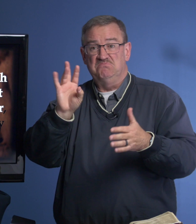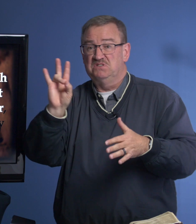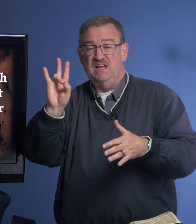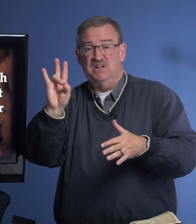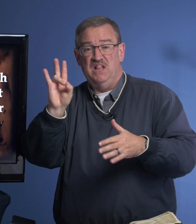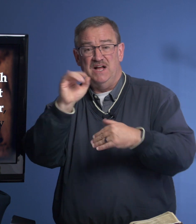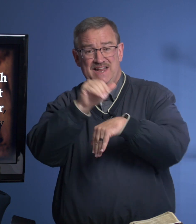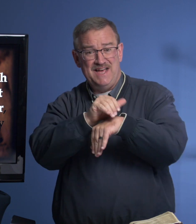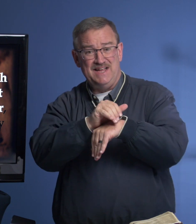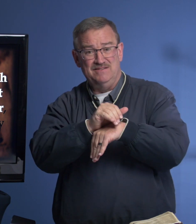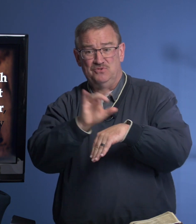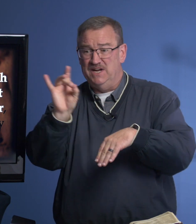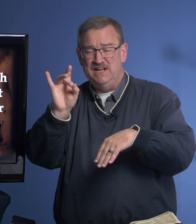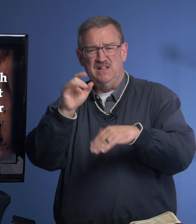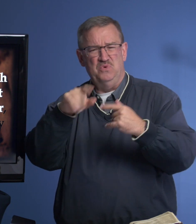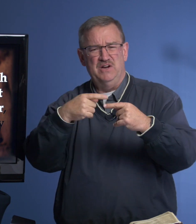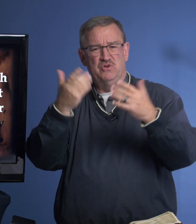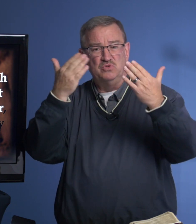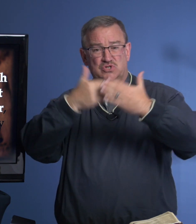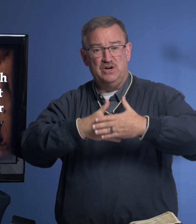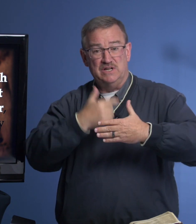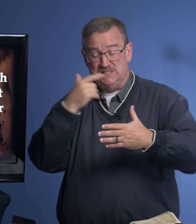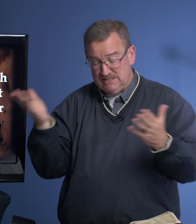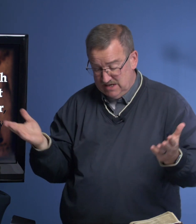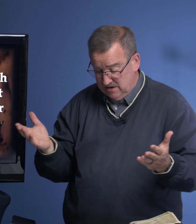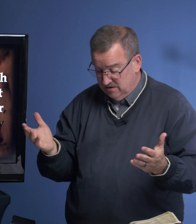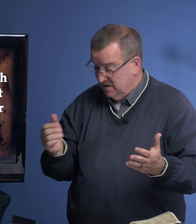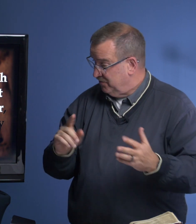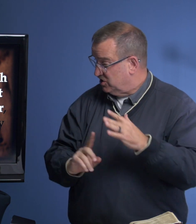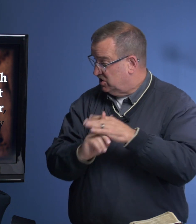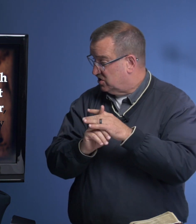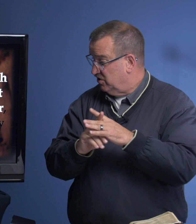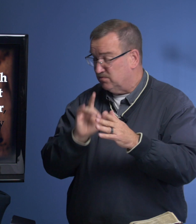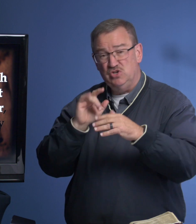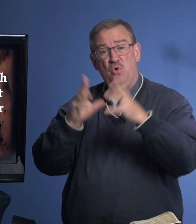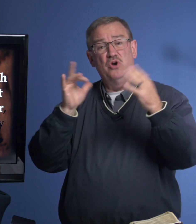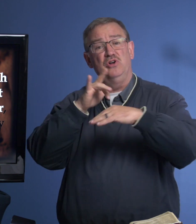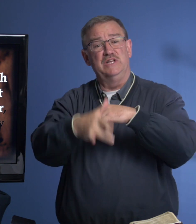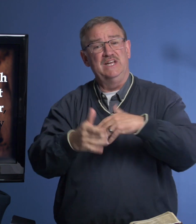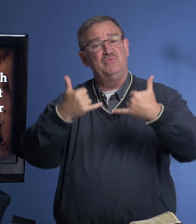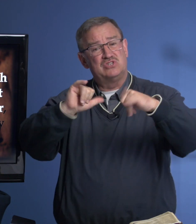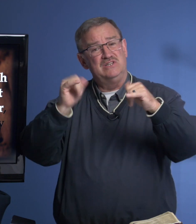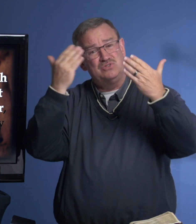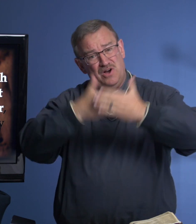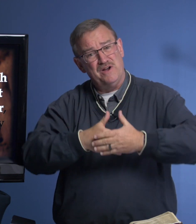7 o'clock at night or 8 o'clock whenever it was dark. It says here that she showed up so early it was still dark.